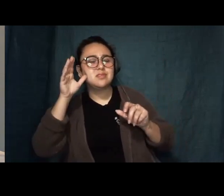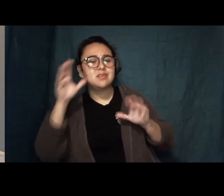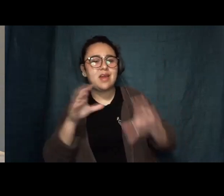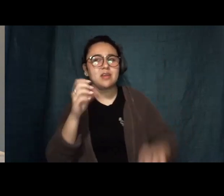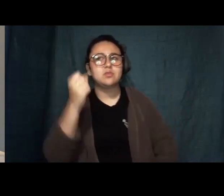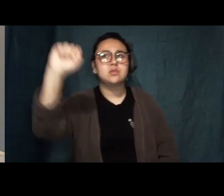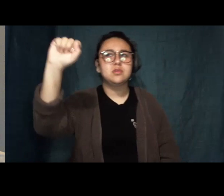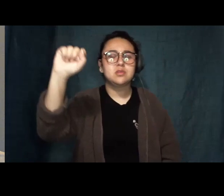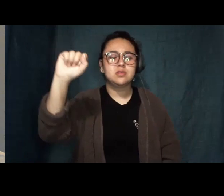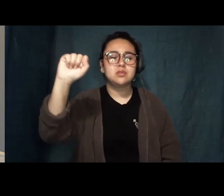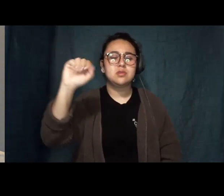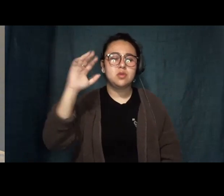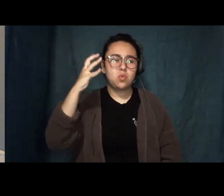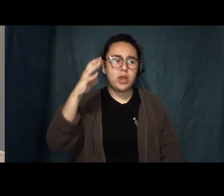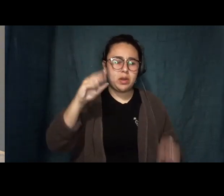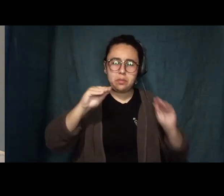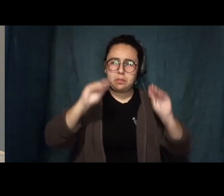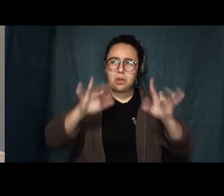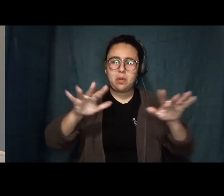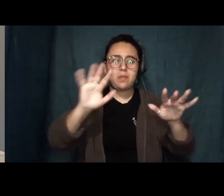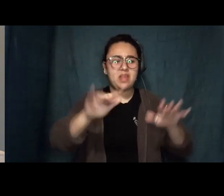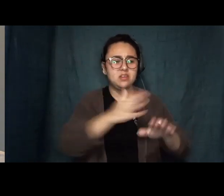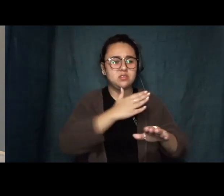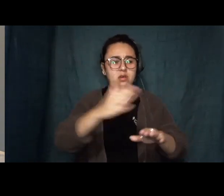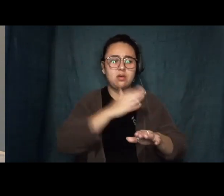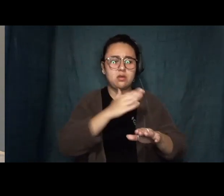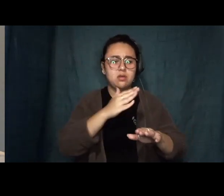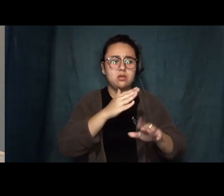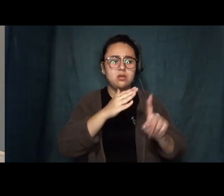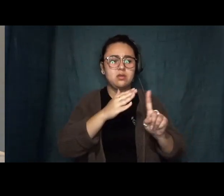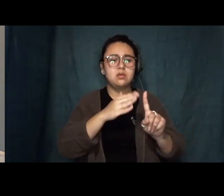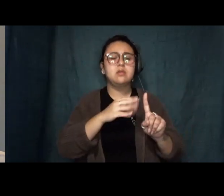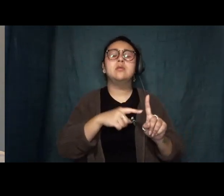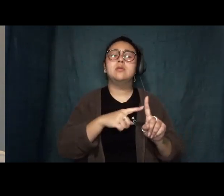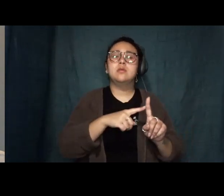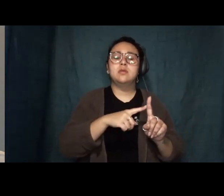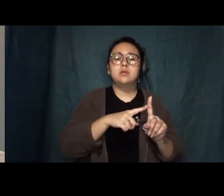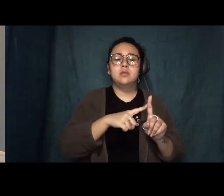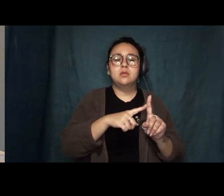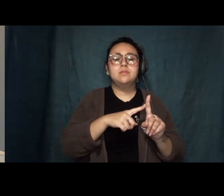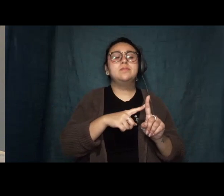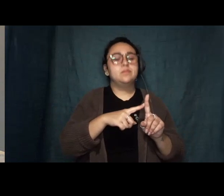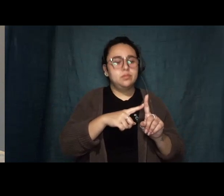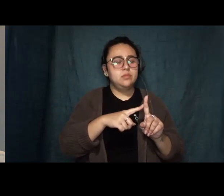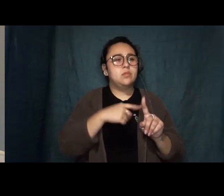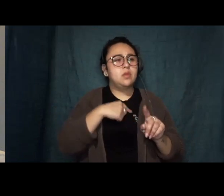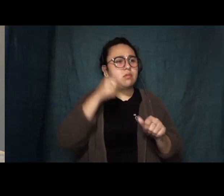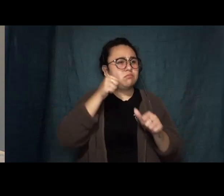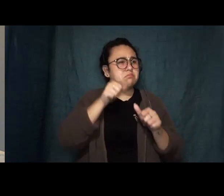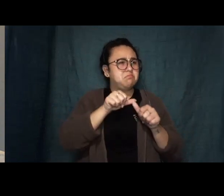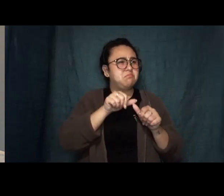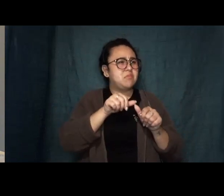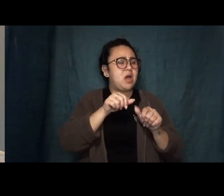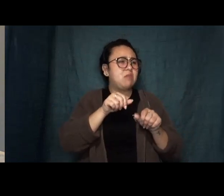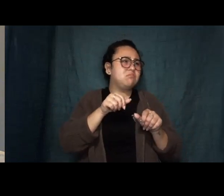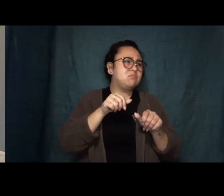radio stations across the country, they will return with the vinyl broken clean in half. But I've long wondered if that